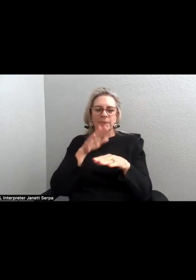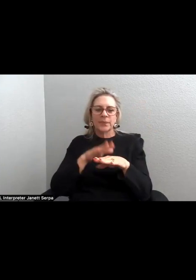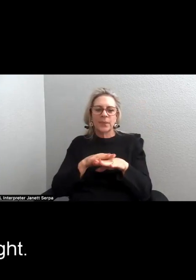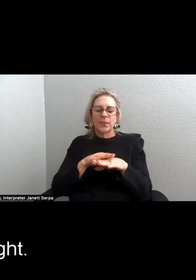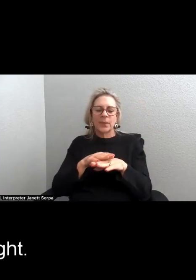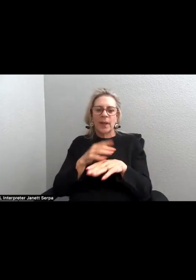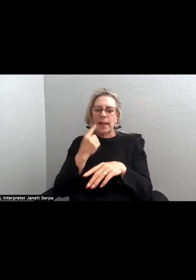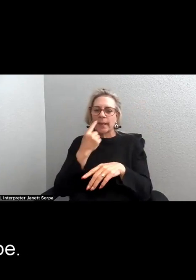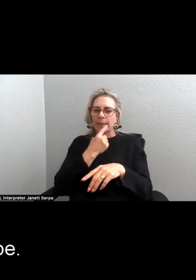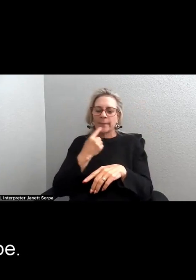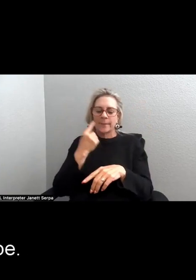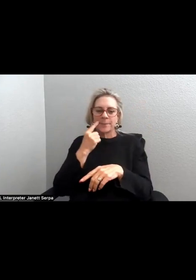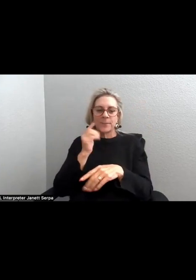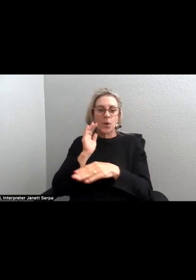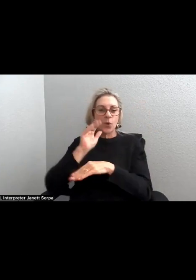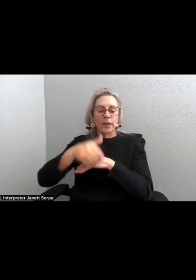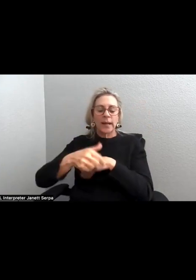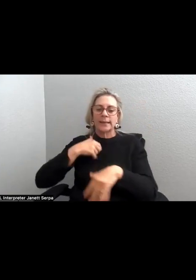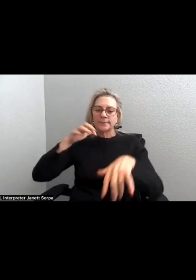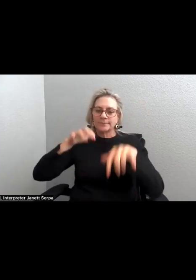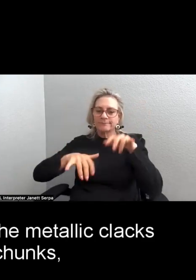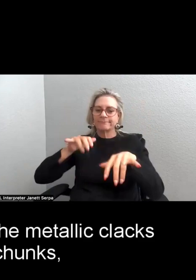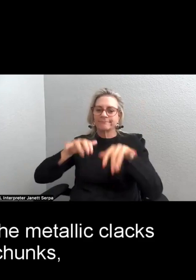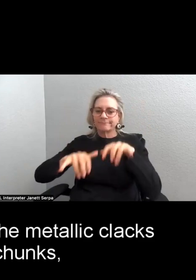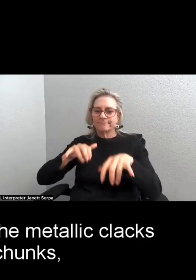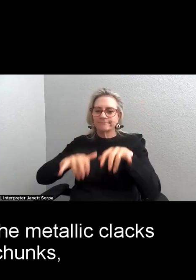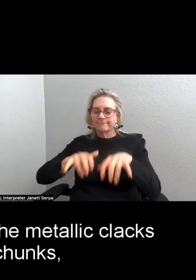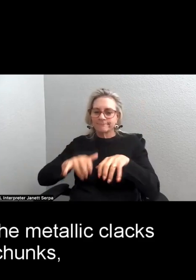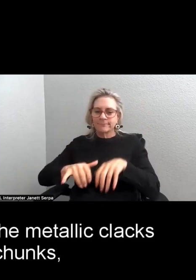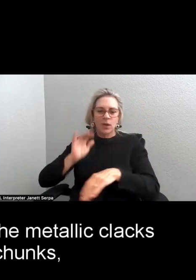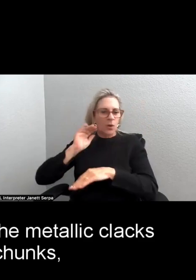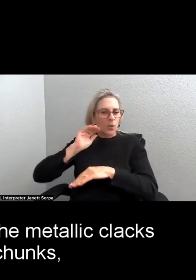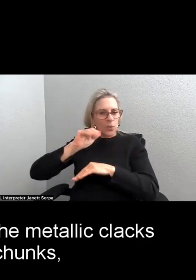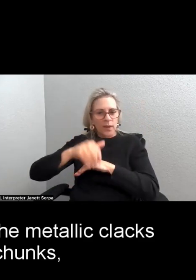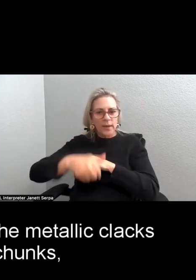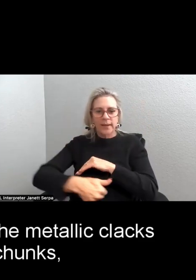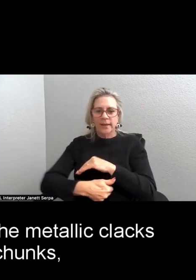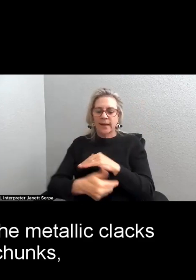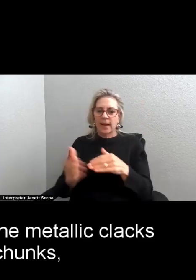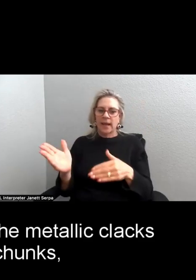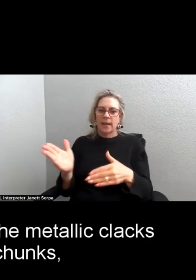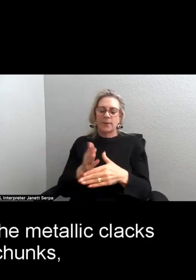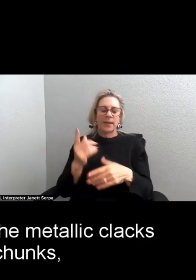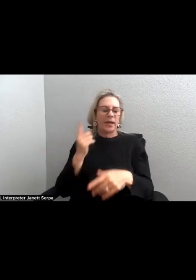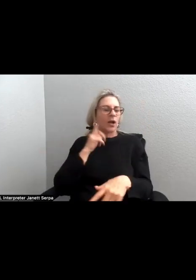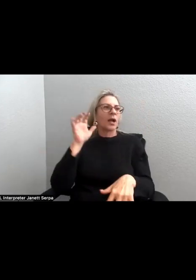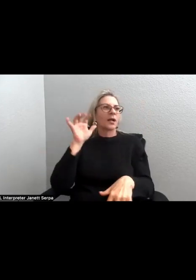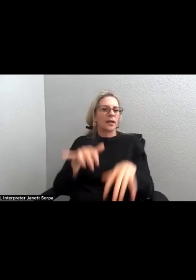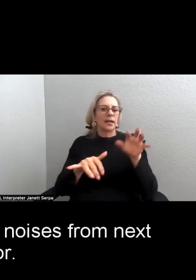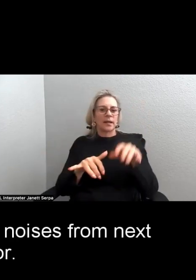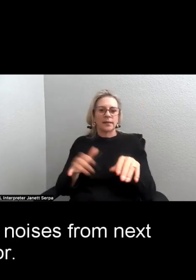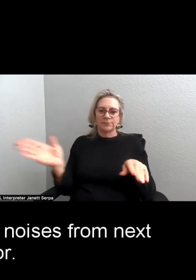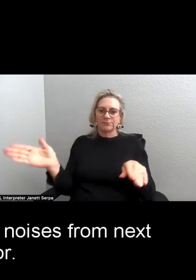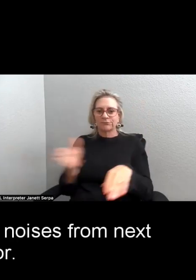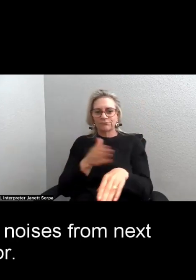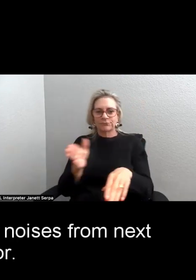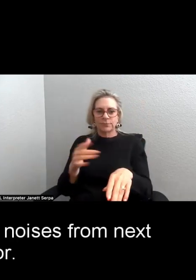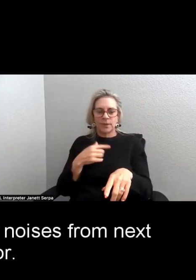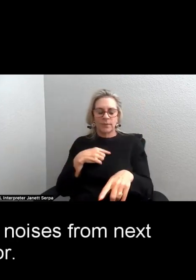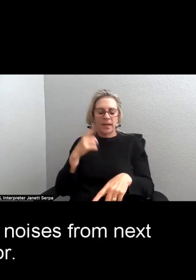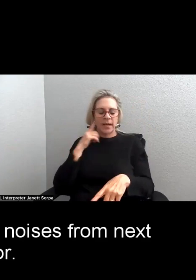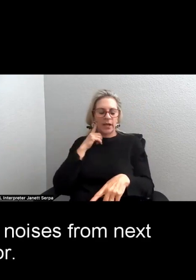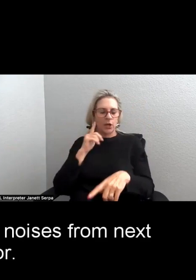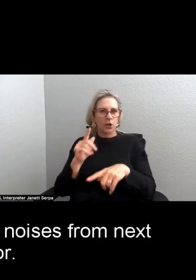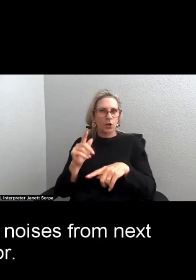All night I type. All night between the metallic clacks and kerchunks, my ears trained